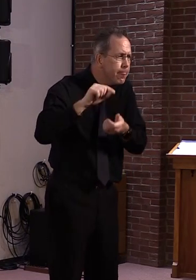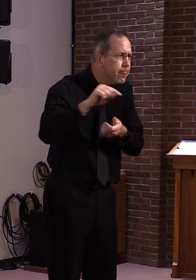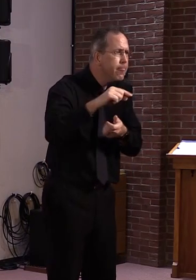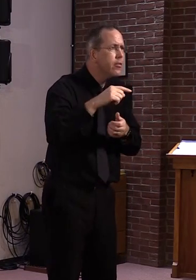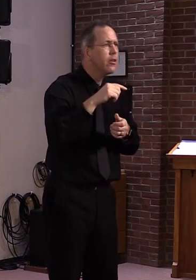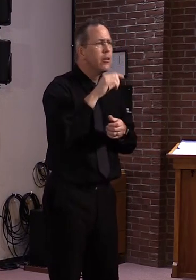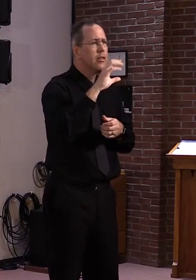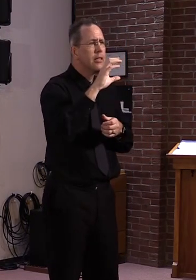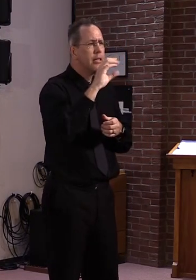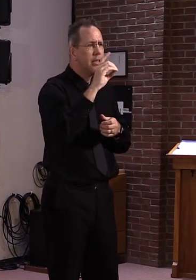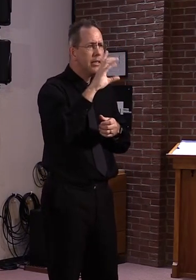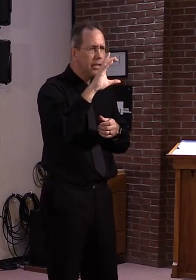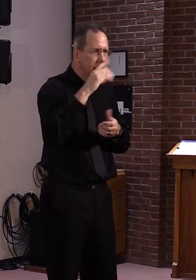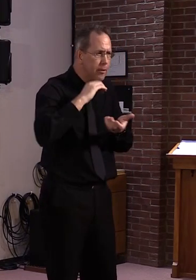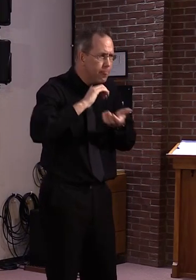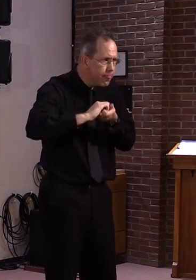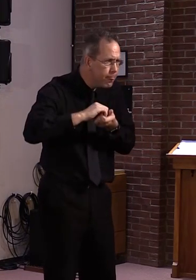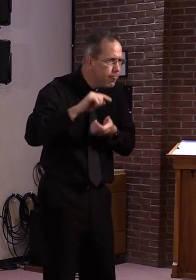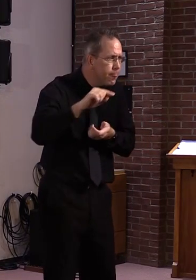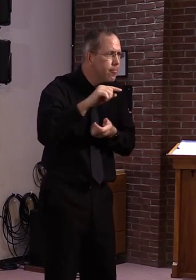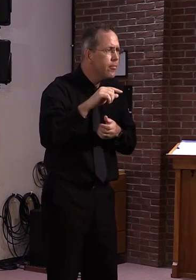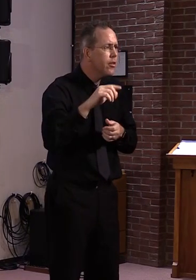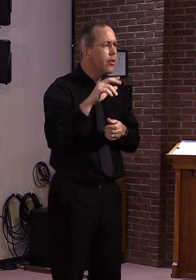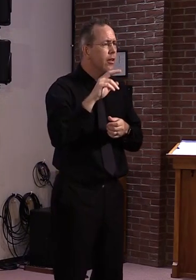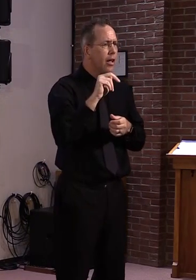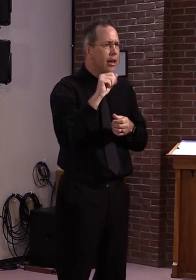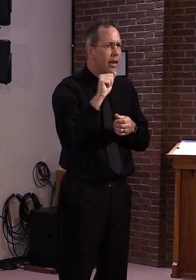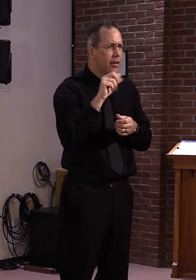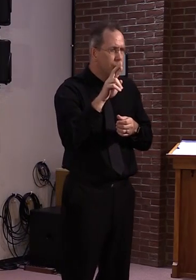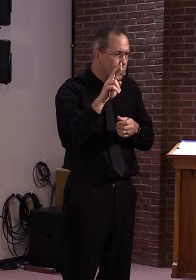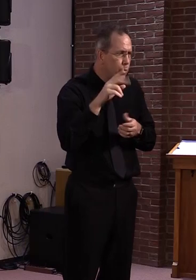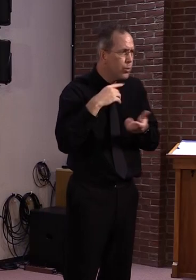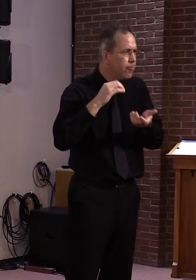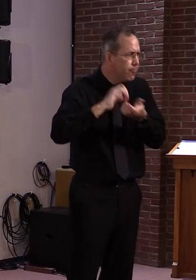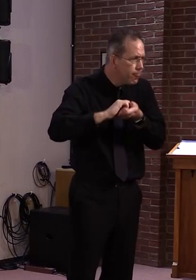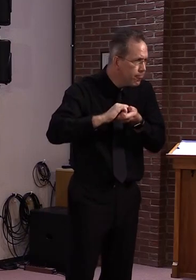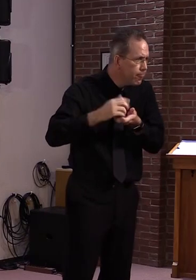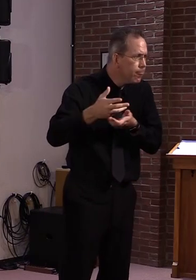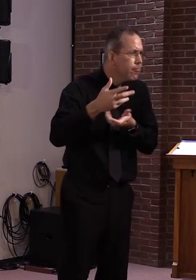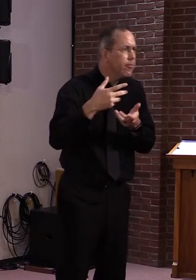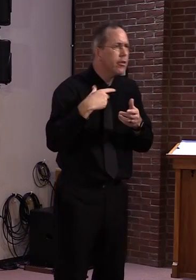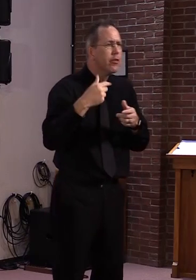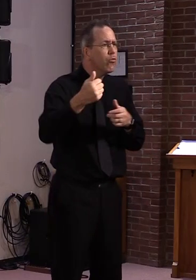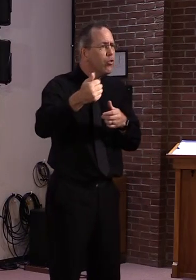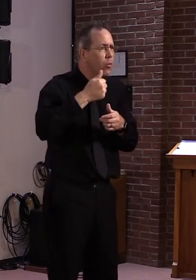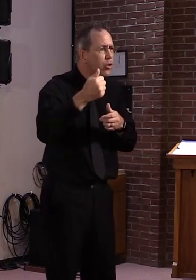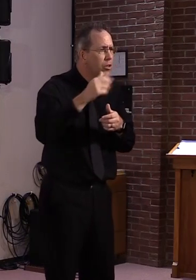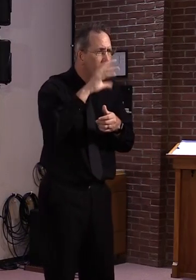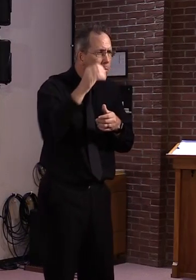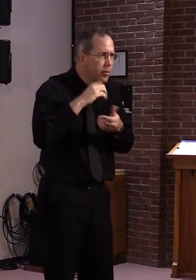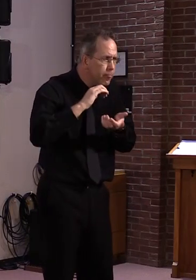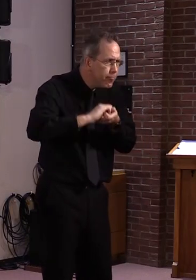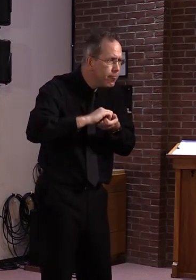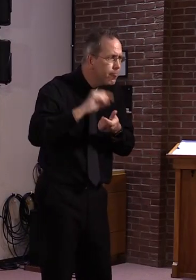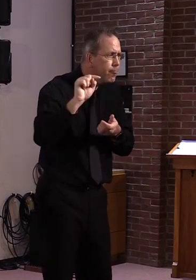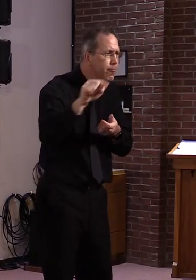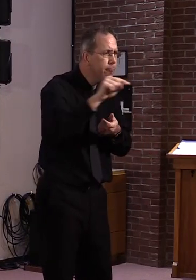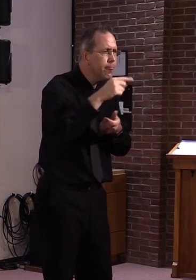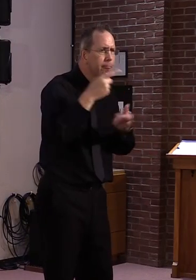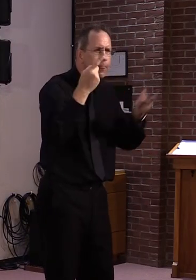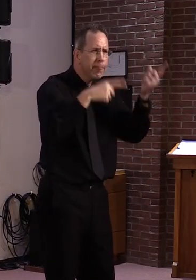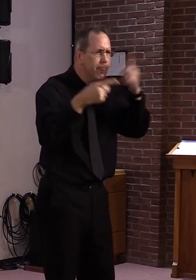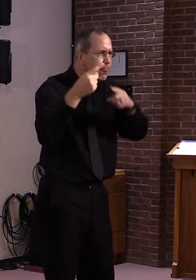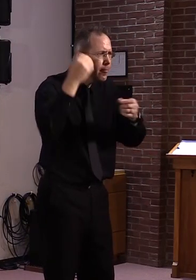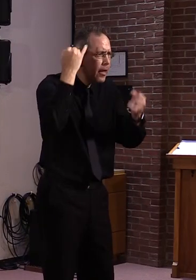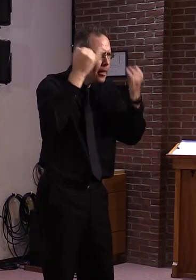A&R, Transportation, Ag, have just been tremendous in helping